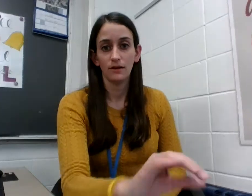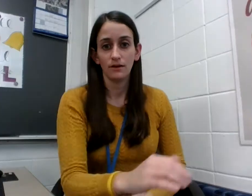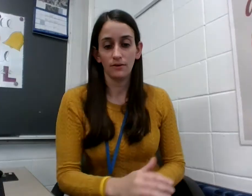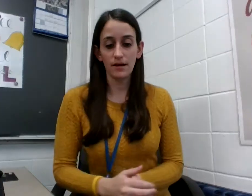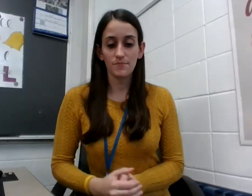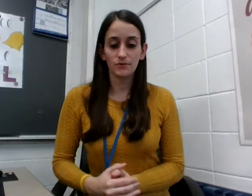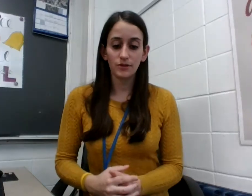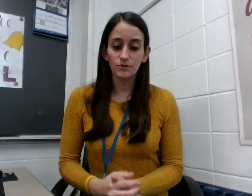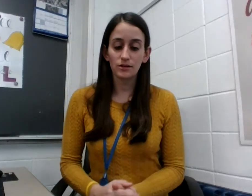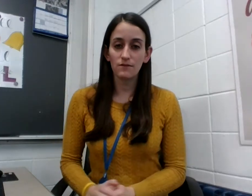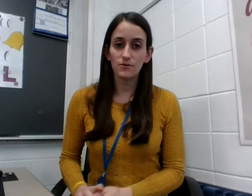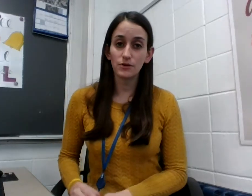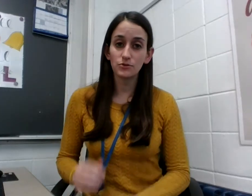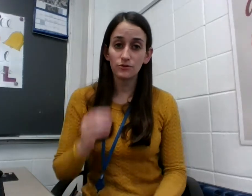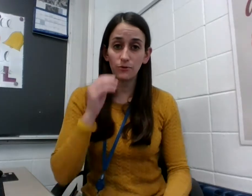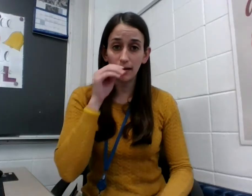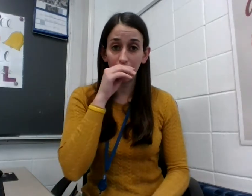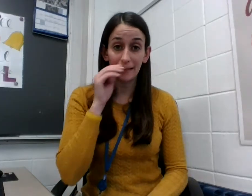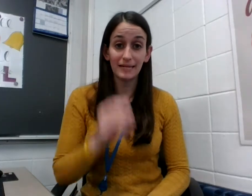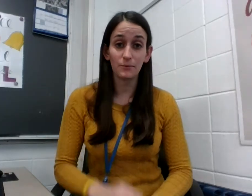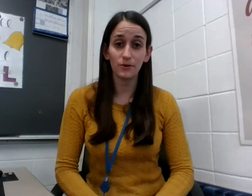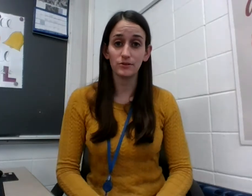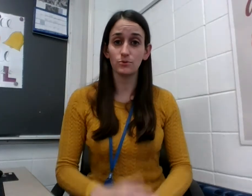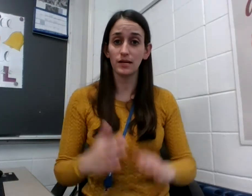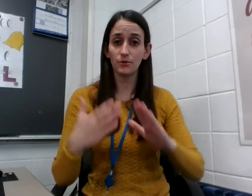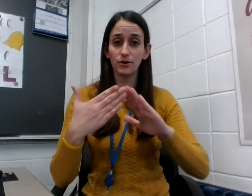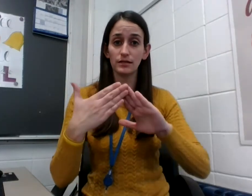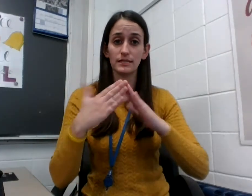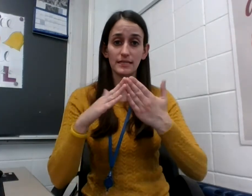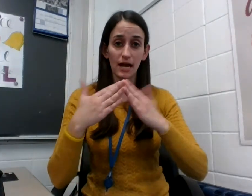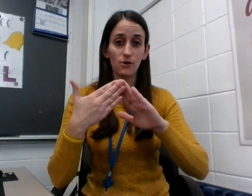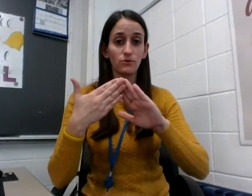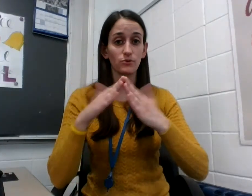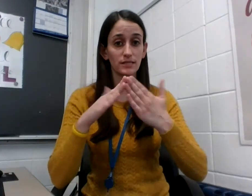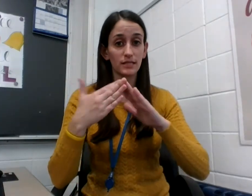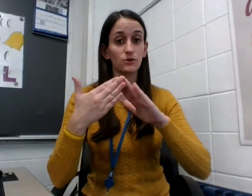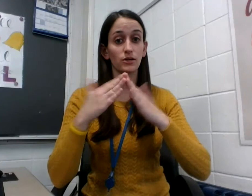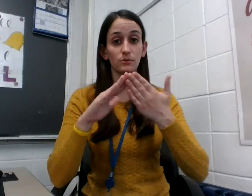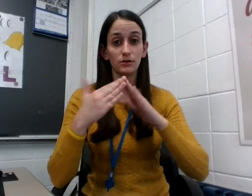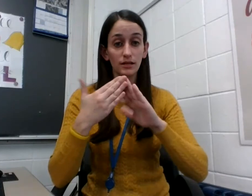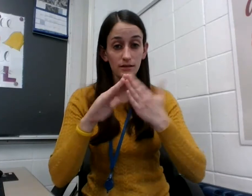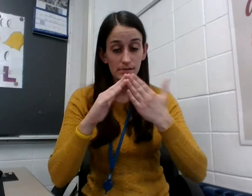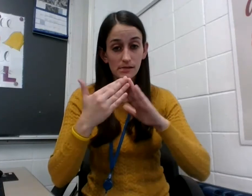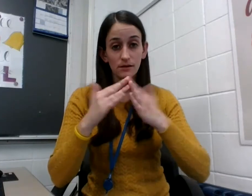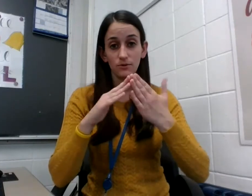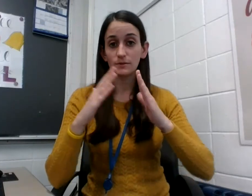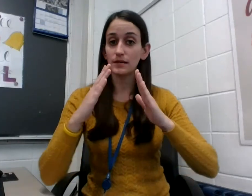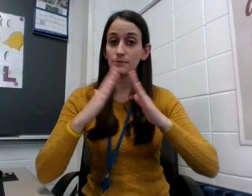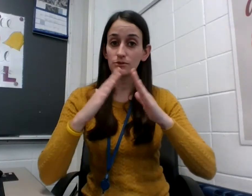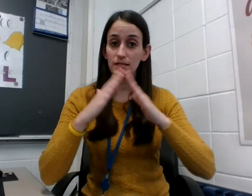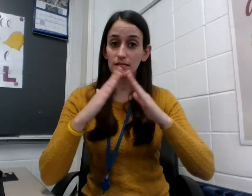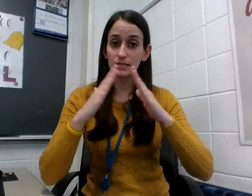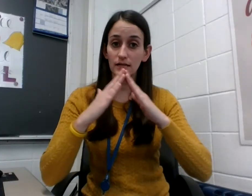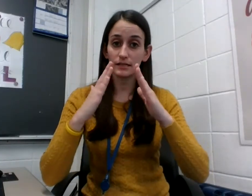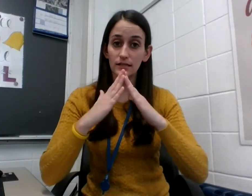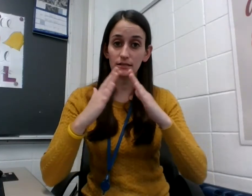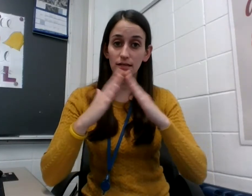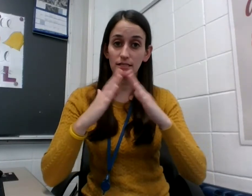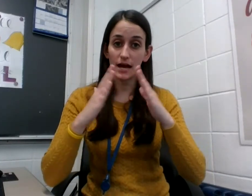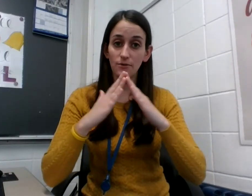Okay, this video is going to cover things you look for in a neighborhood. So a neighborhood is a town or city or community, or sometimes you'll see it signed like town.